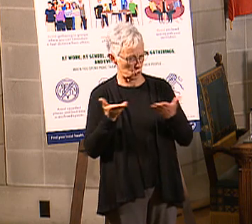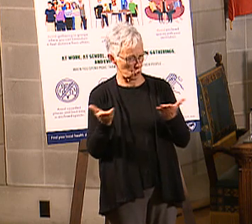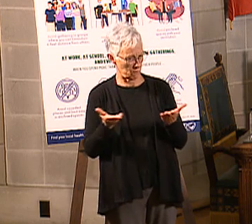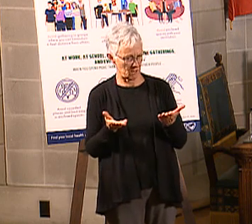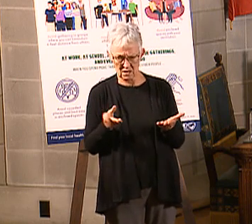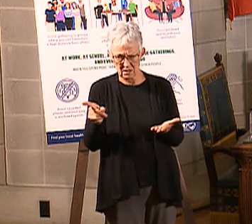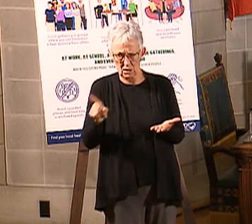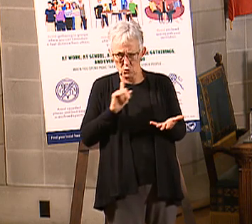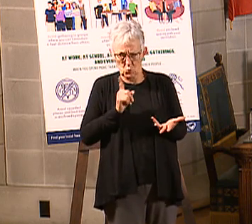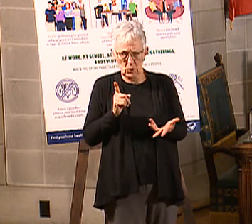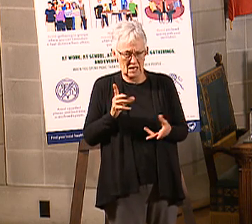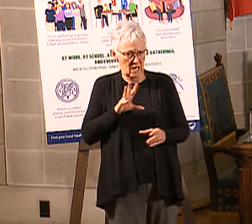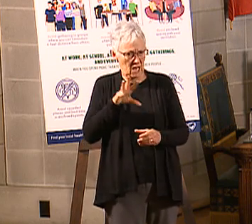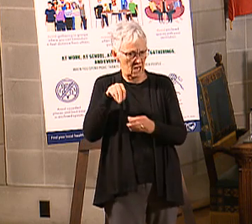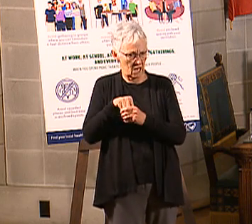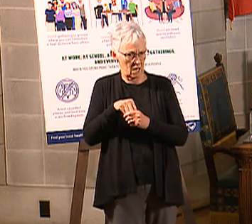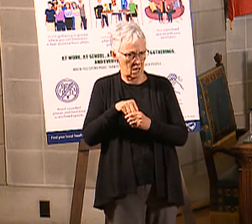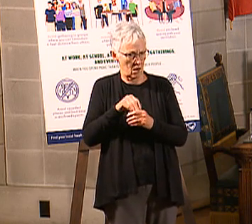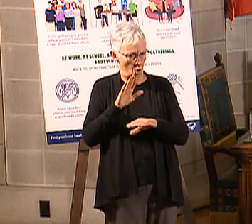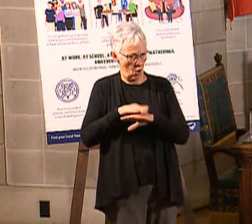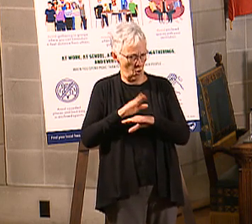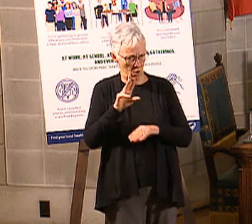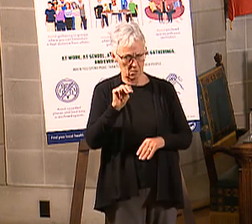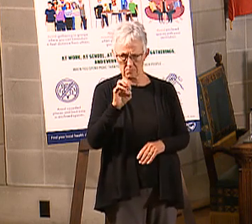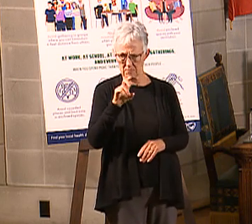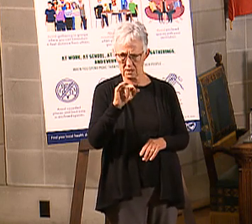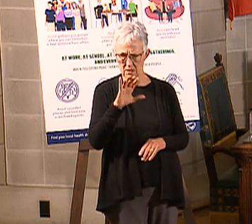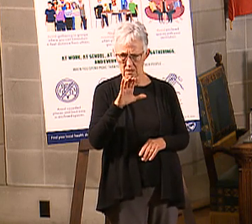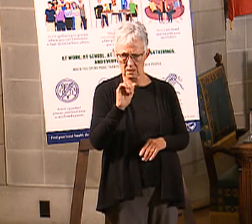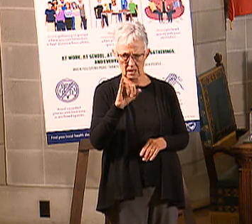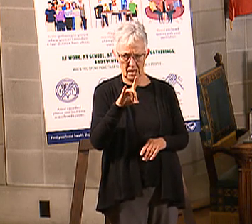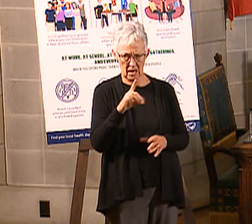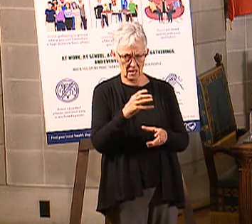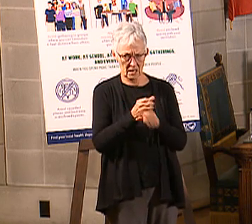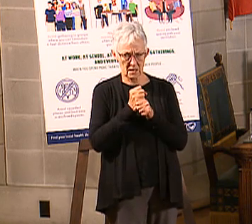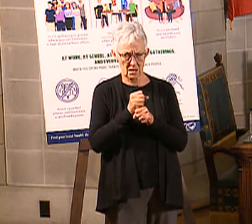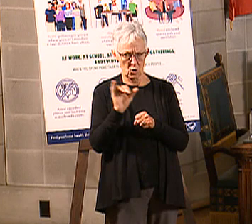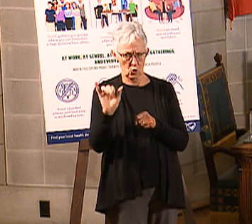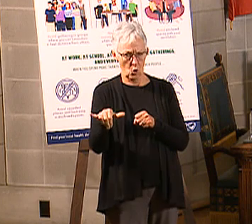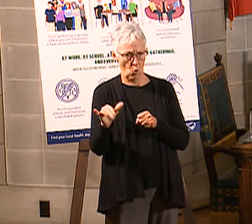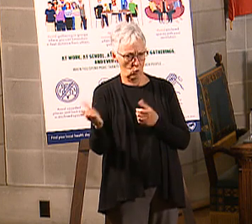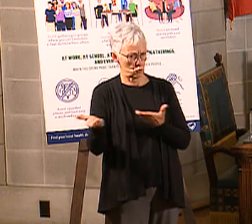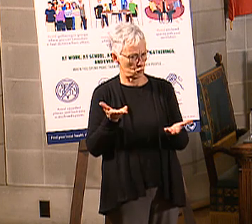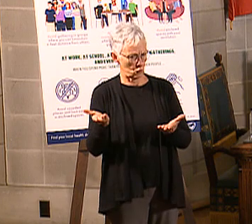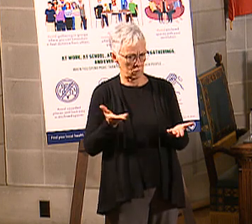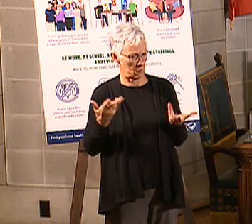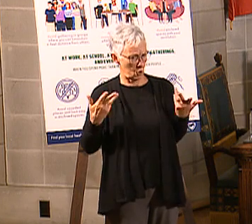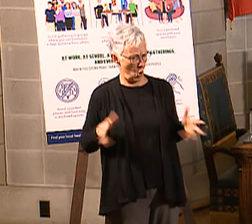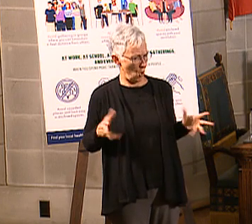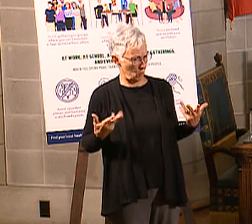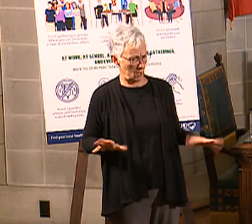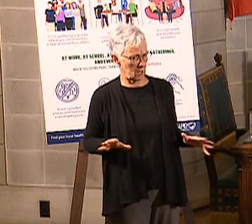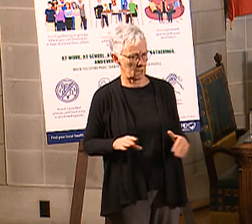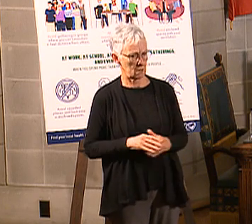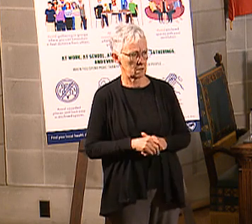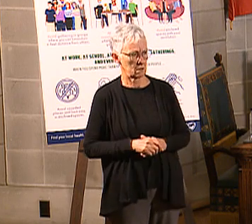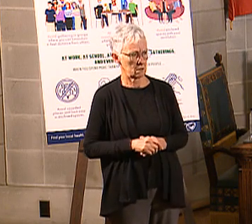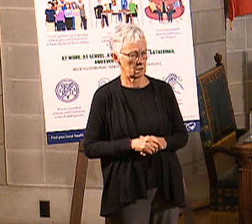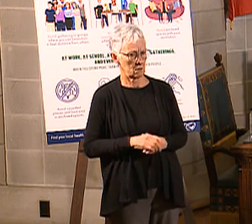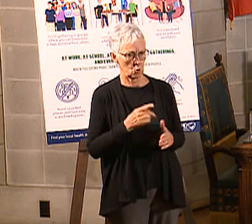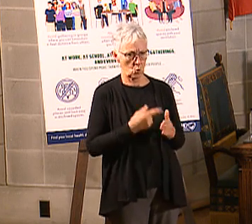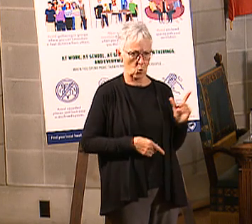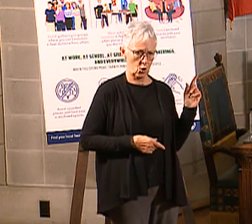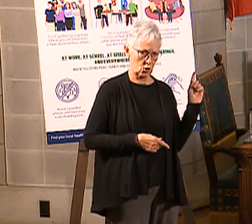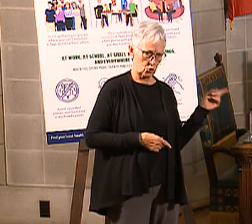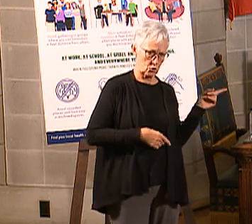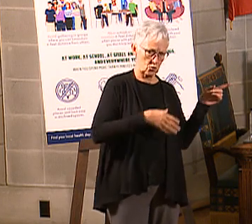so everyone else on Medicaid gets these services. And what you're describing